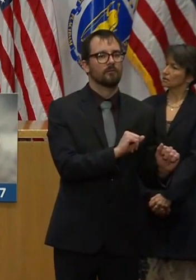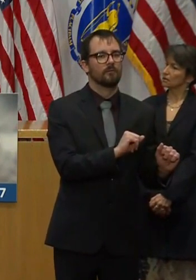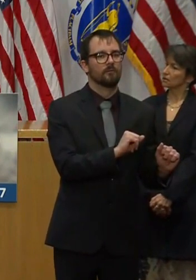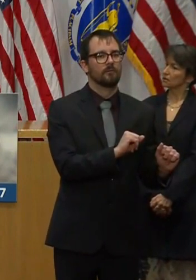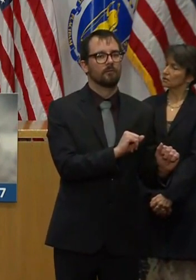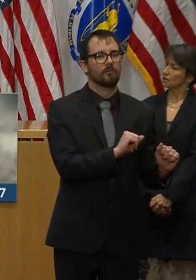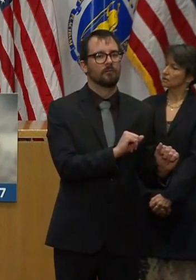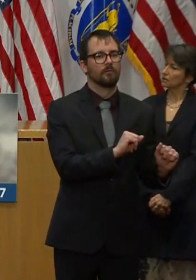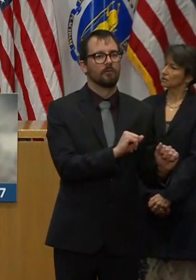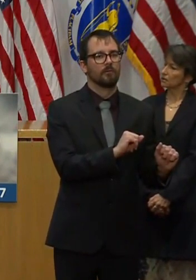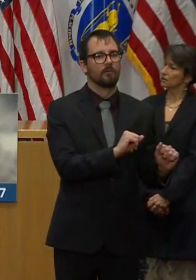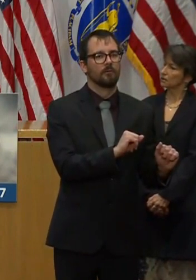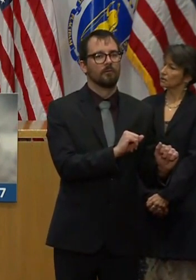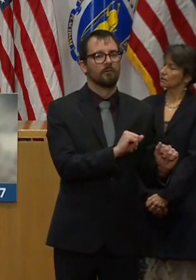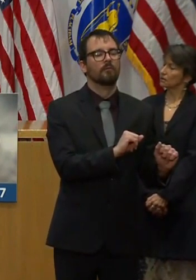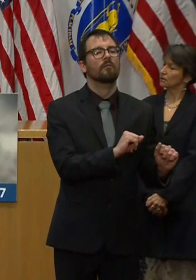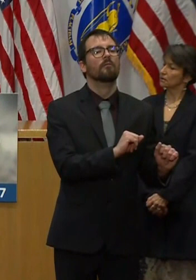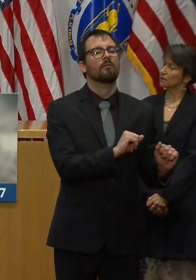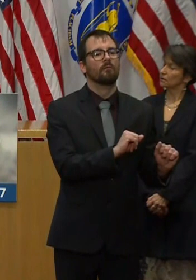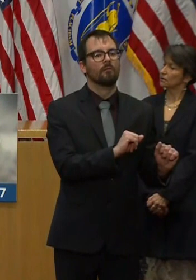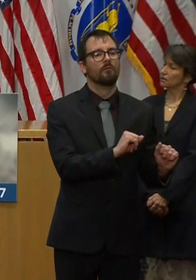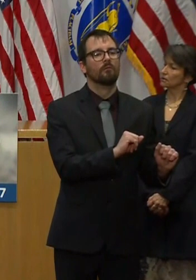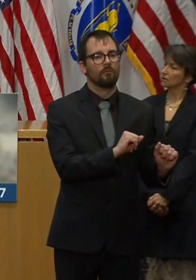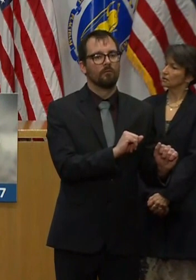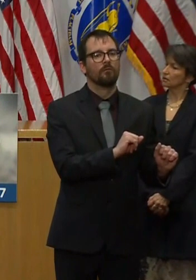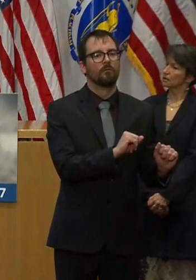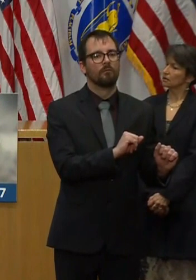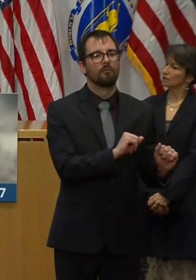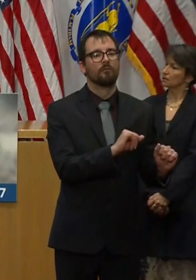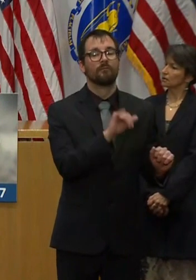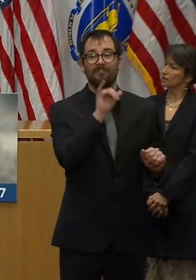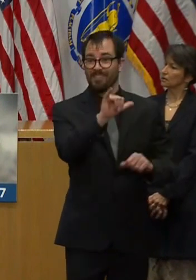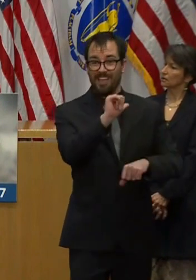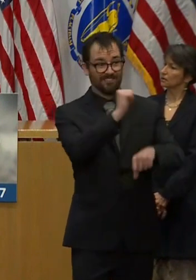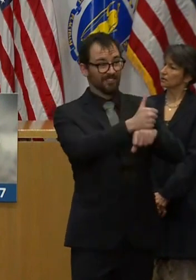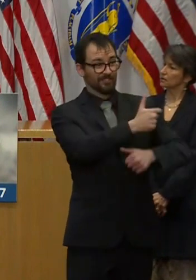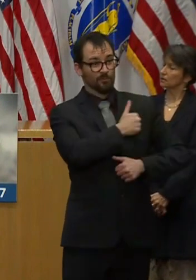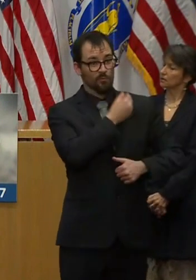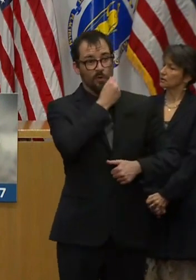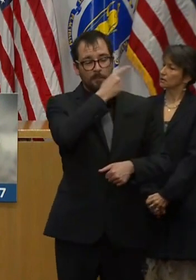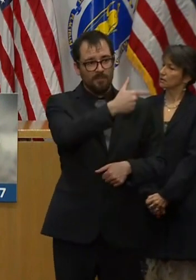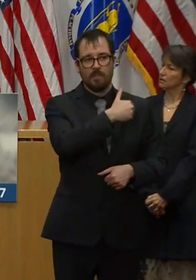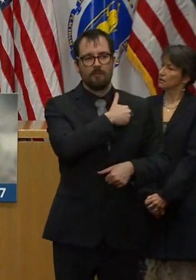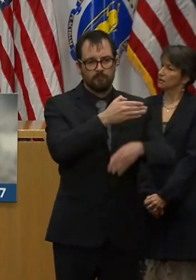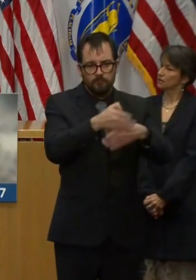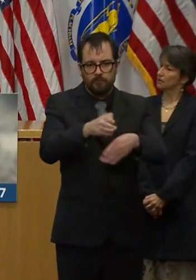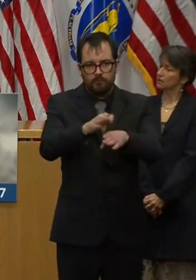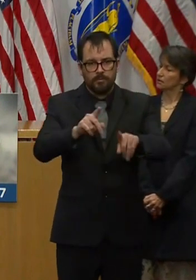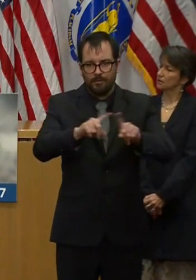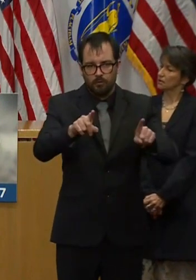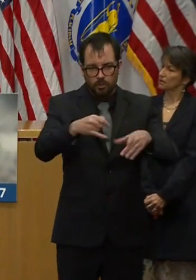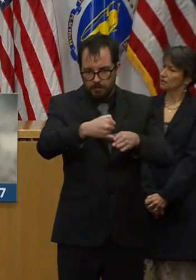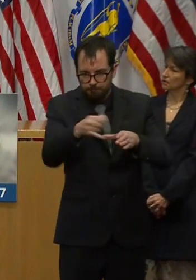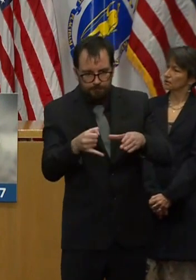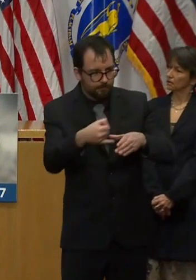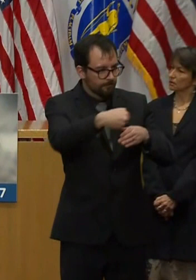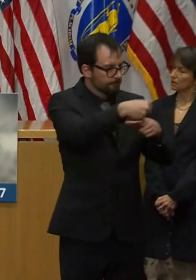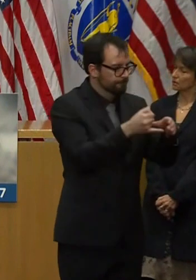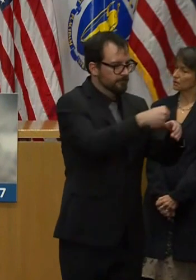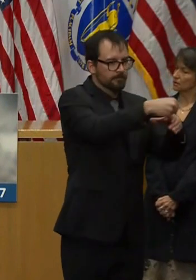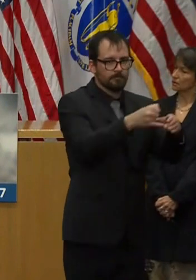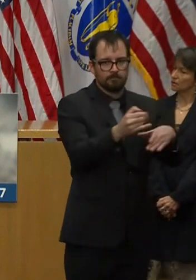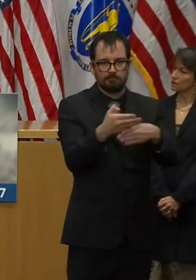within the, or separate units within the home. So we have created units for individuals who have tested positive,